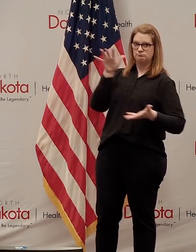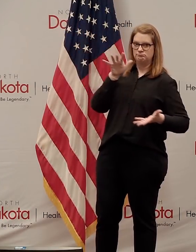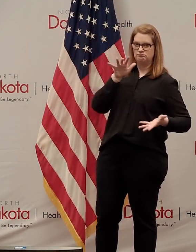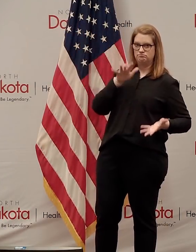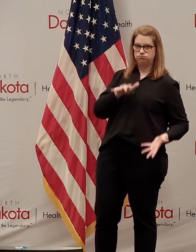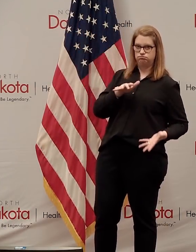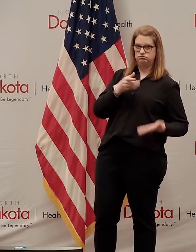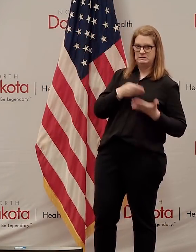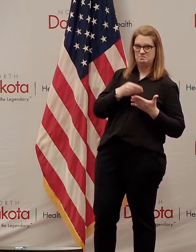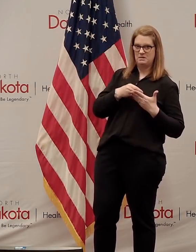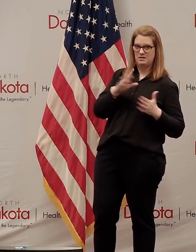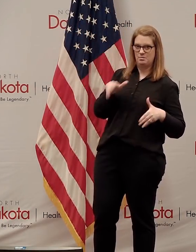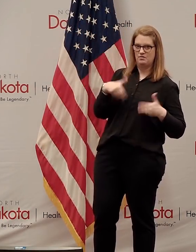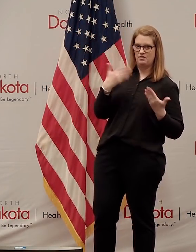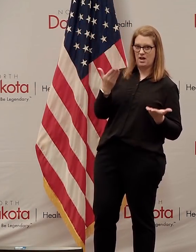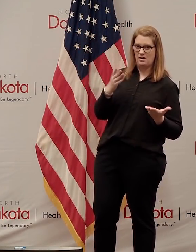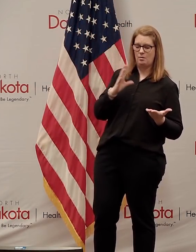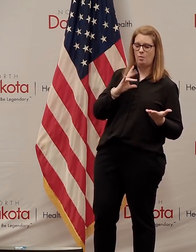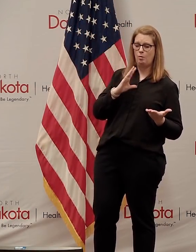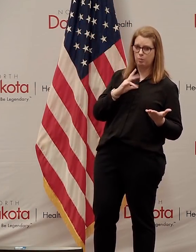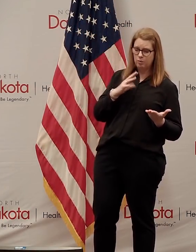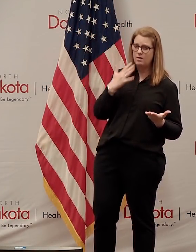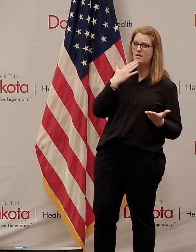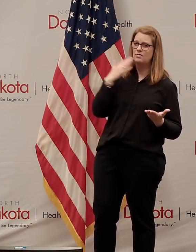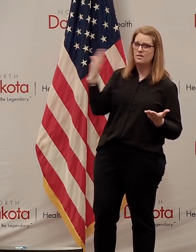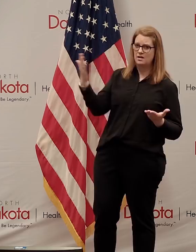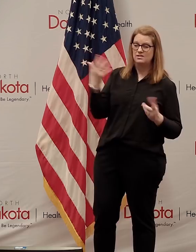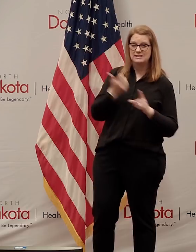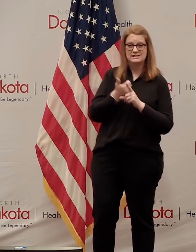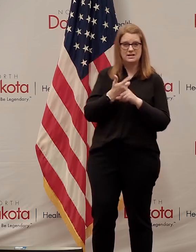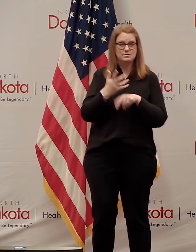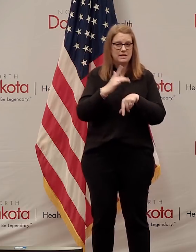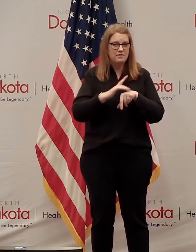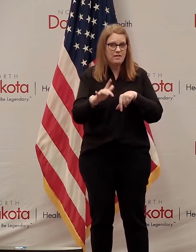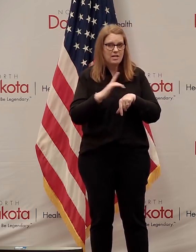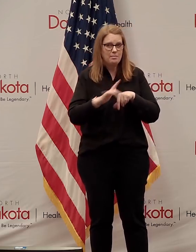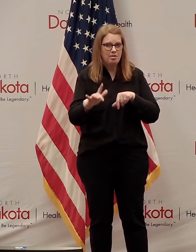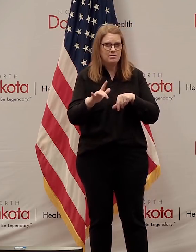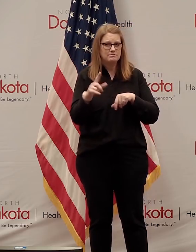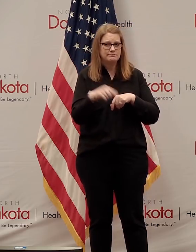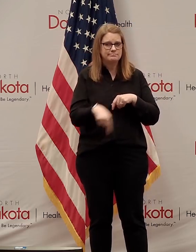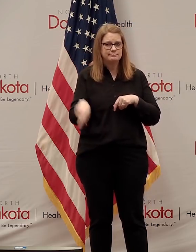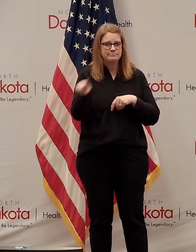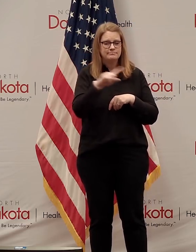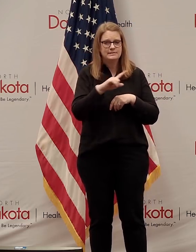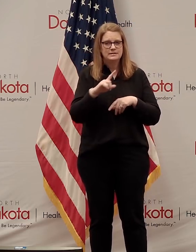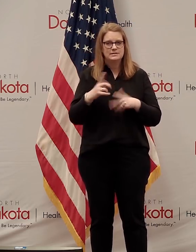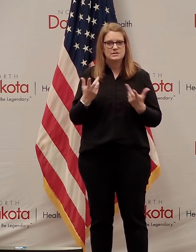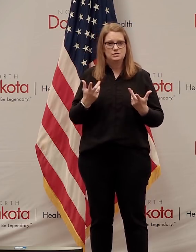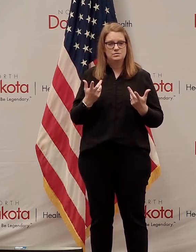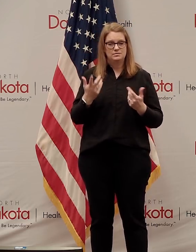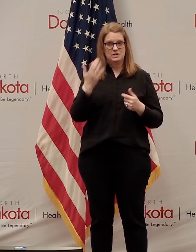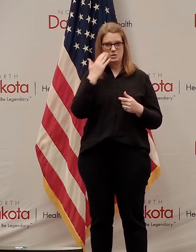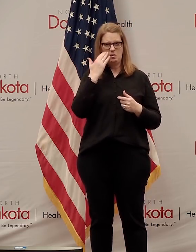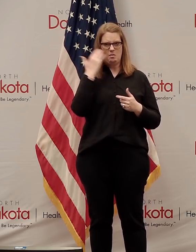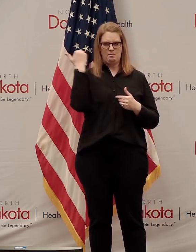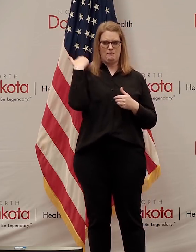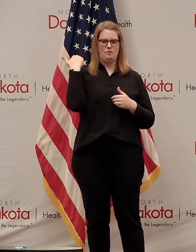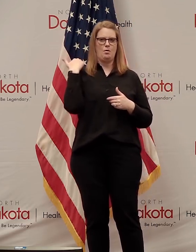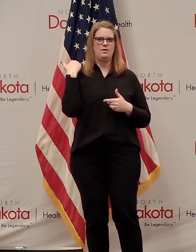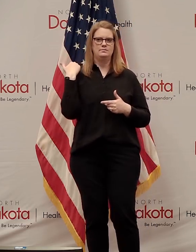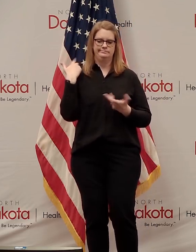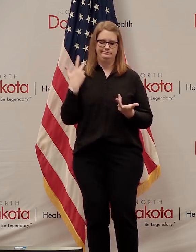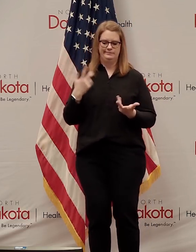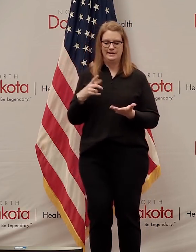dollars that have been injected and made available, including to organizations that before were not even